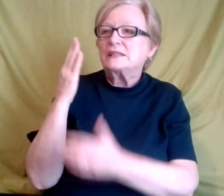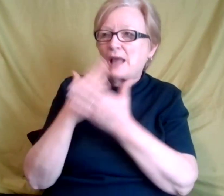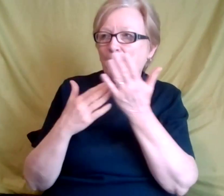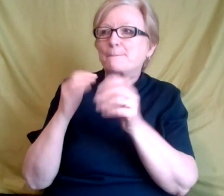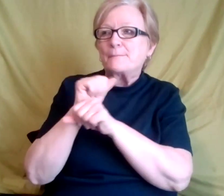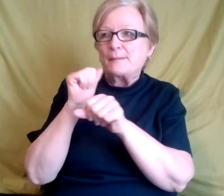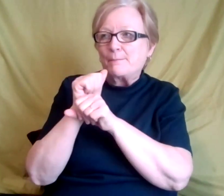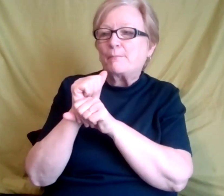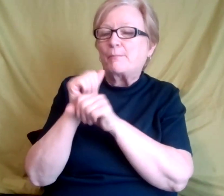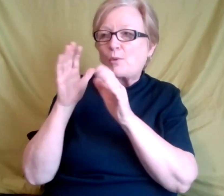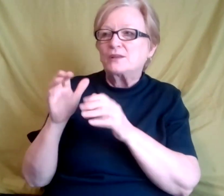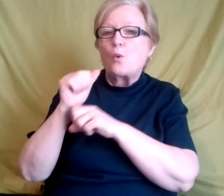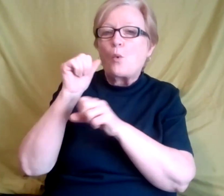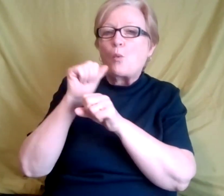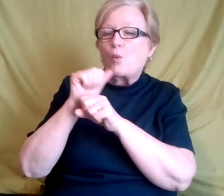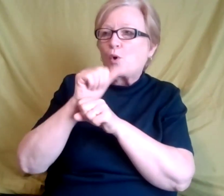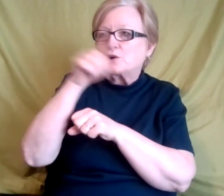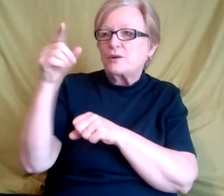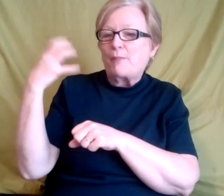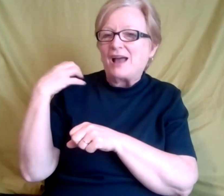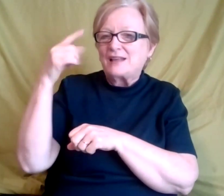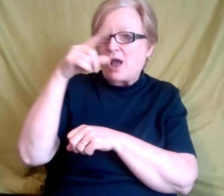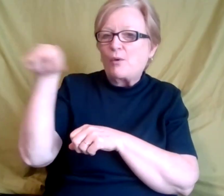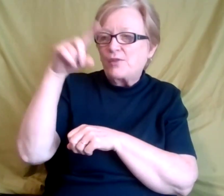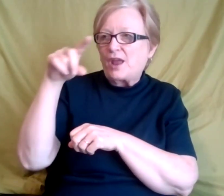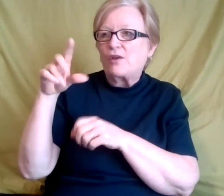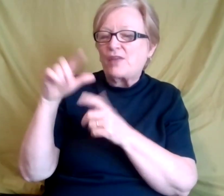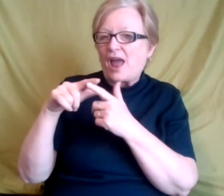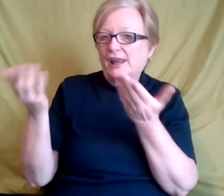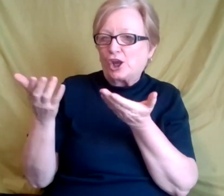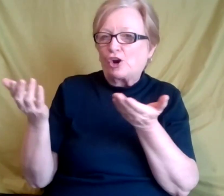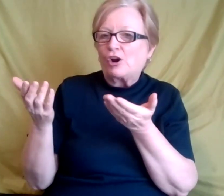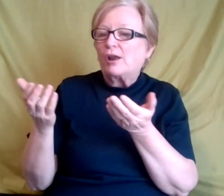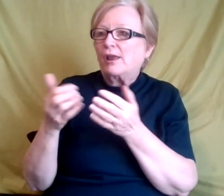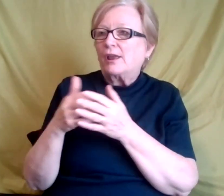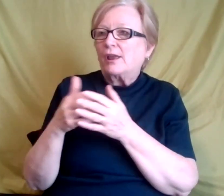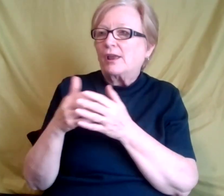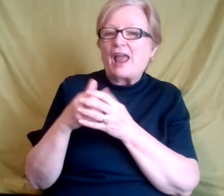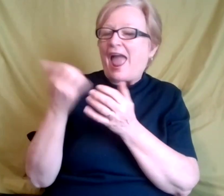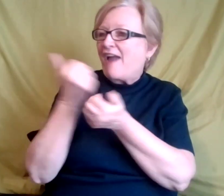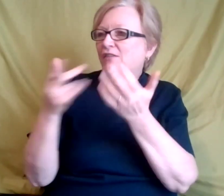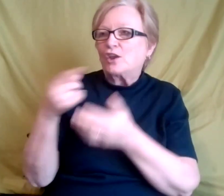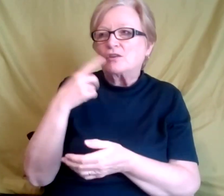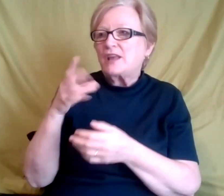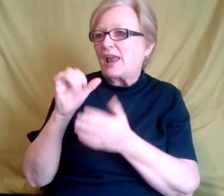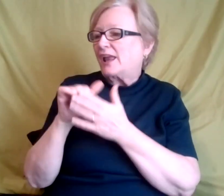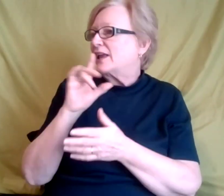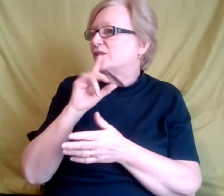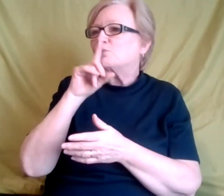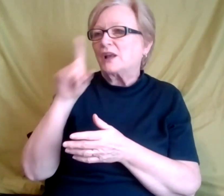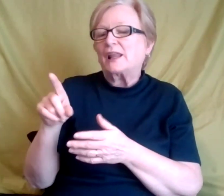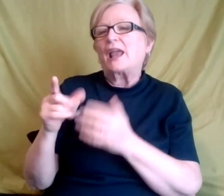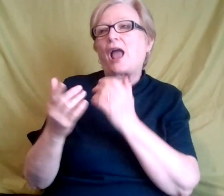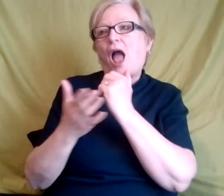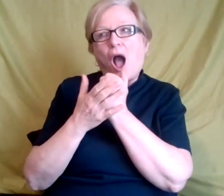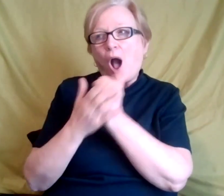and nonprofit leaders on the call with us. you know, everything, everything that you're saying is definitely, uh, helpful